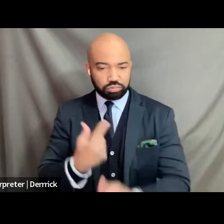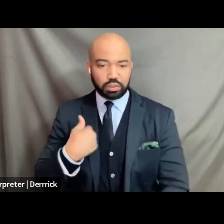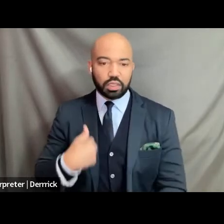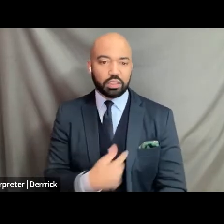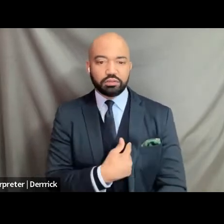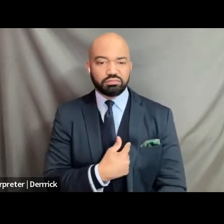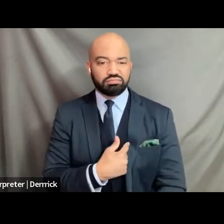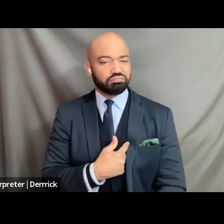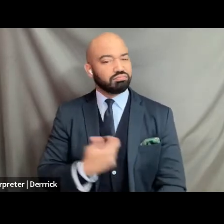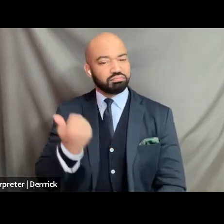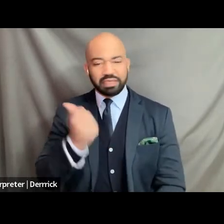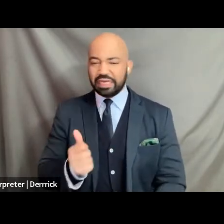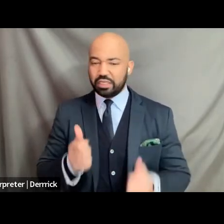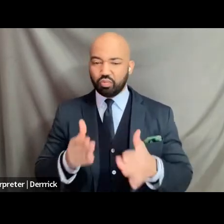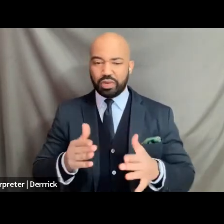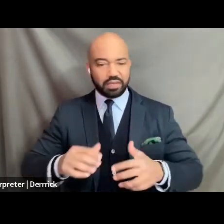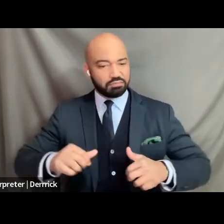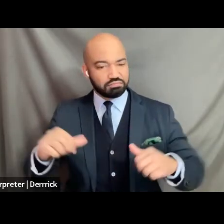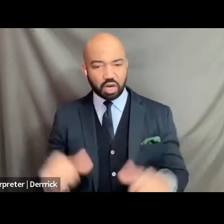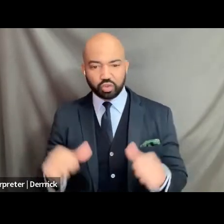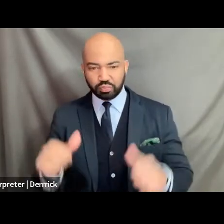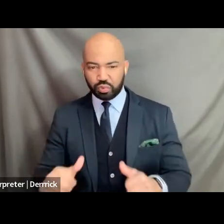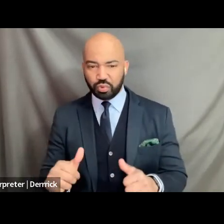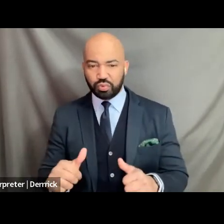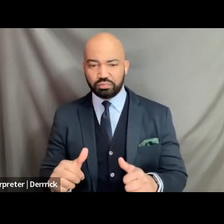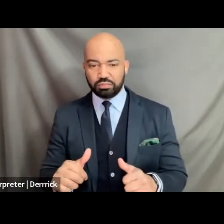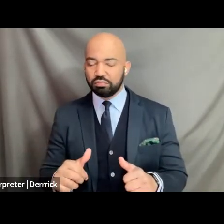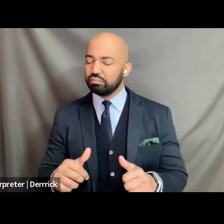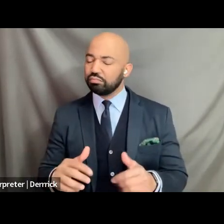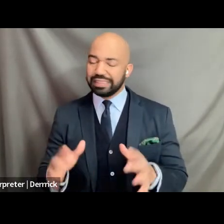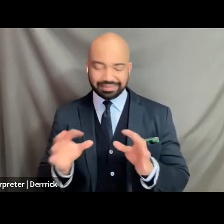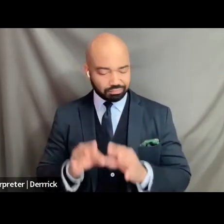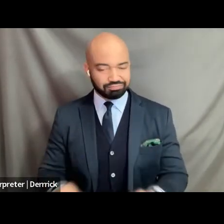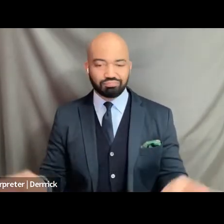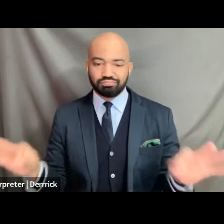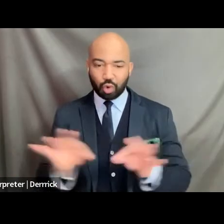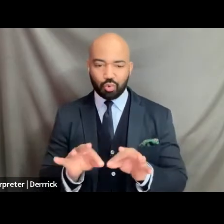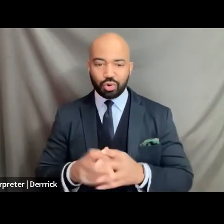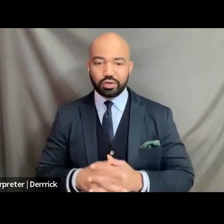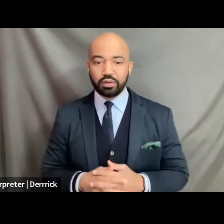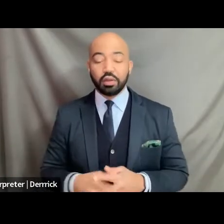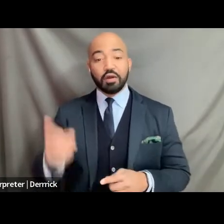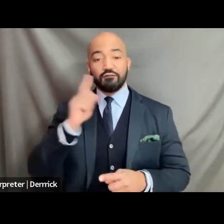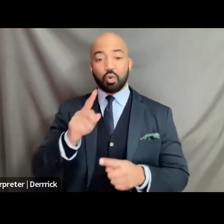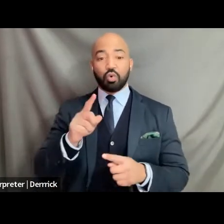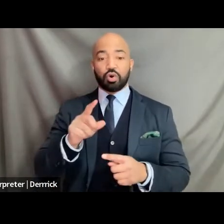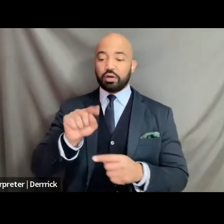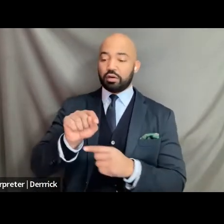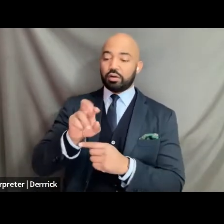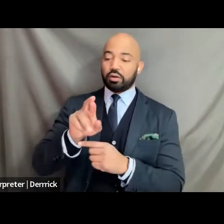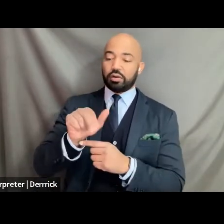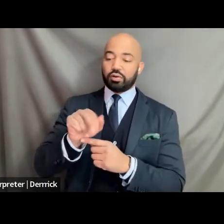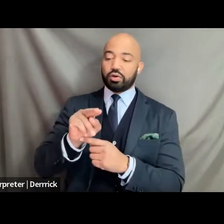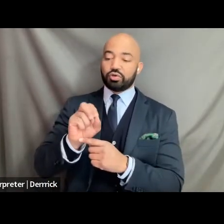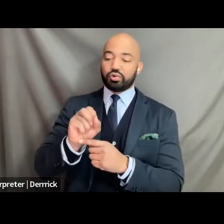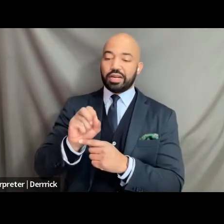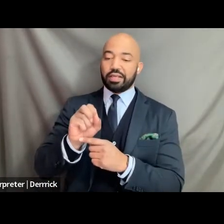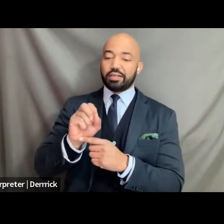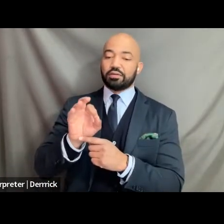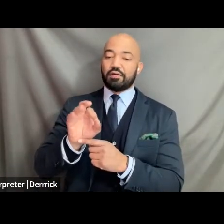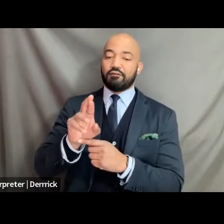capacity will be absolutely important when we talk about transformative approaches to